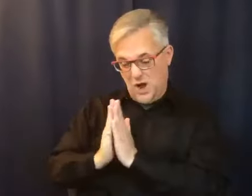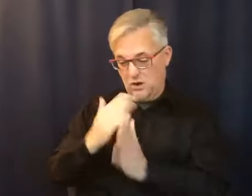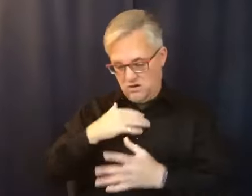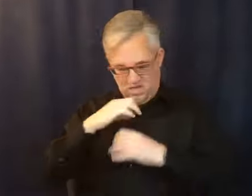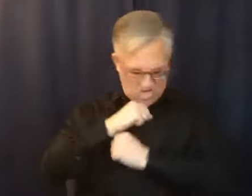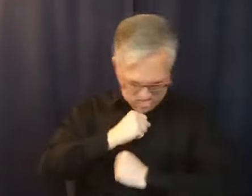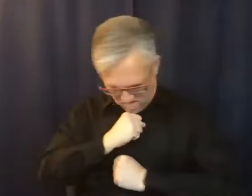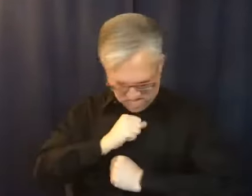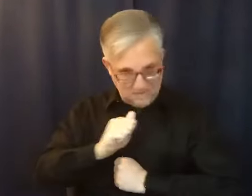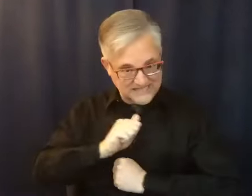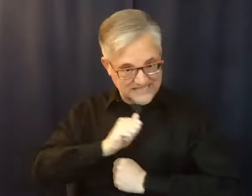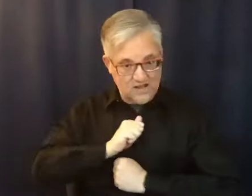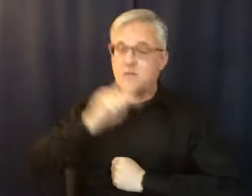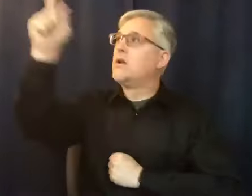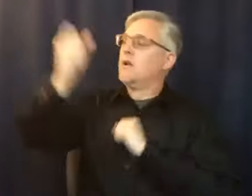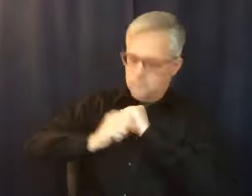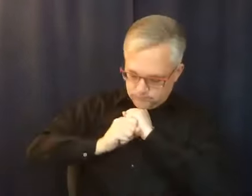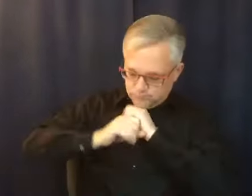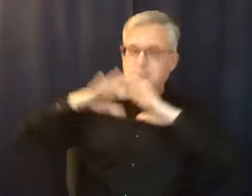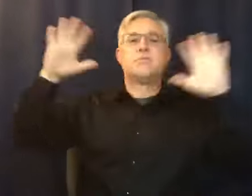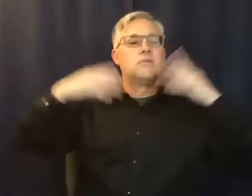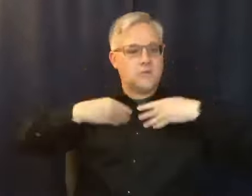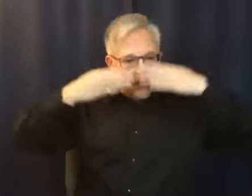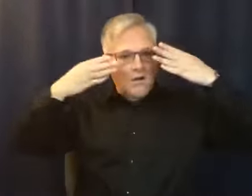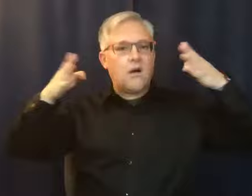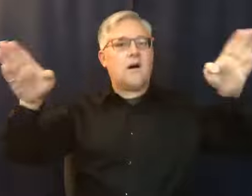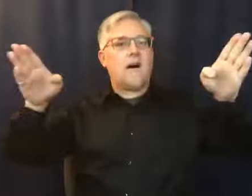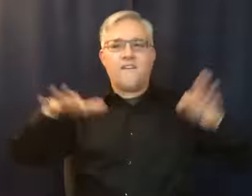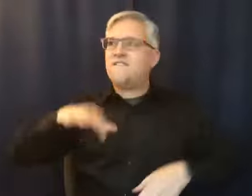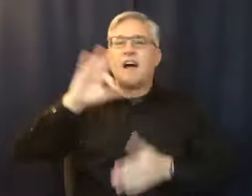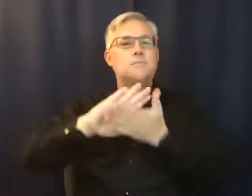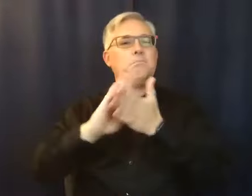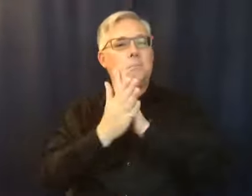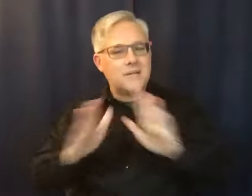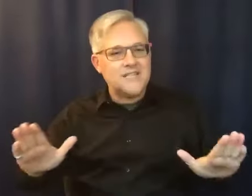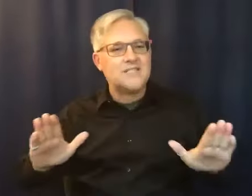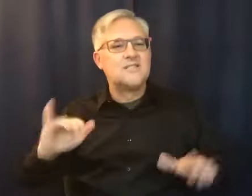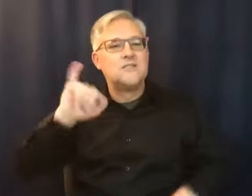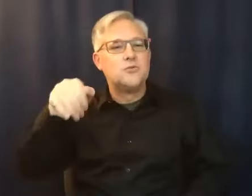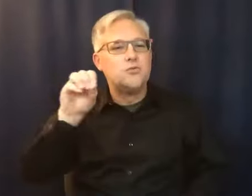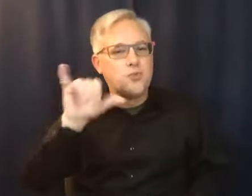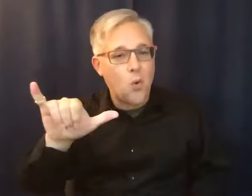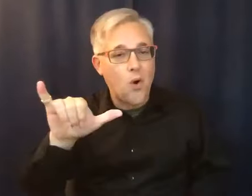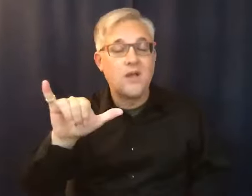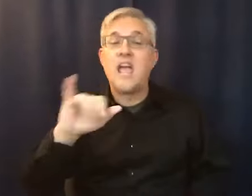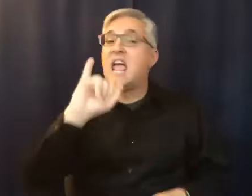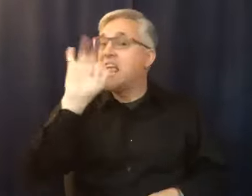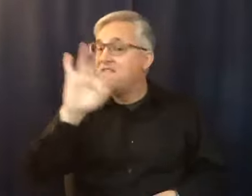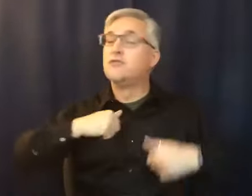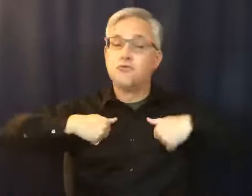but joy abounds. and peace is ever present when you surrender. Thank you. That's all I